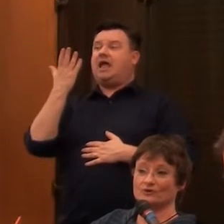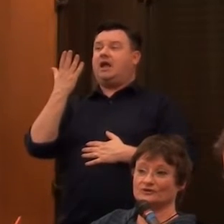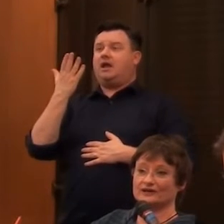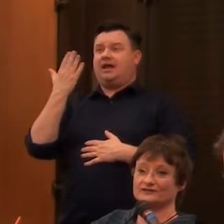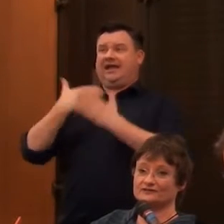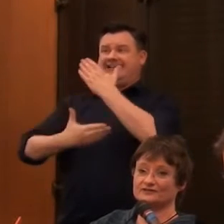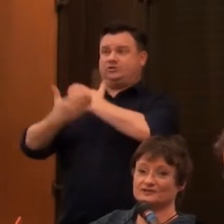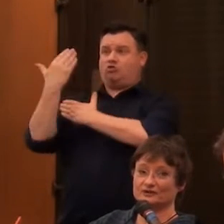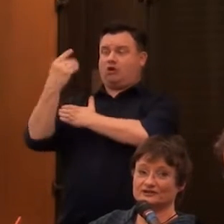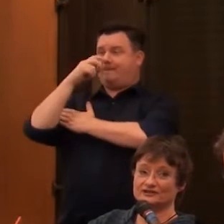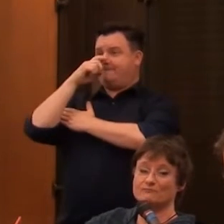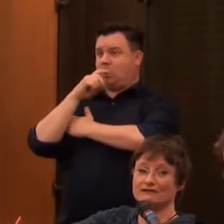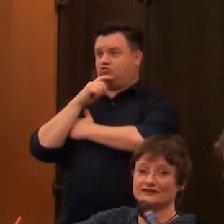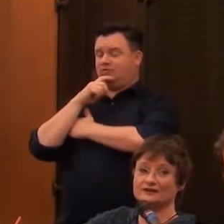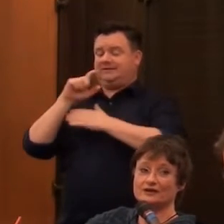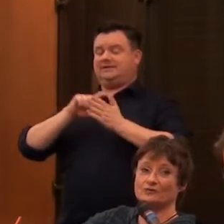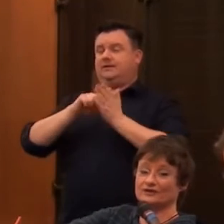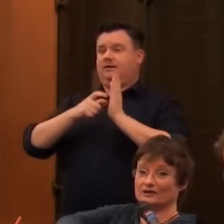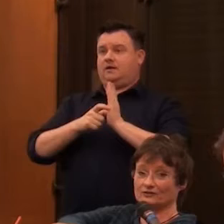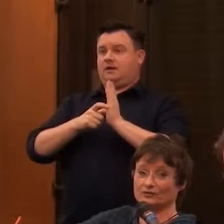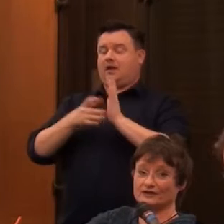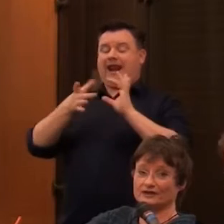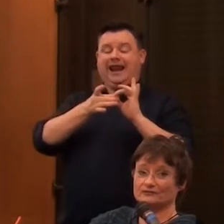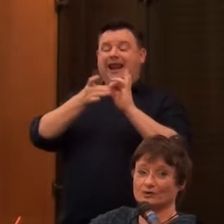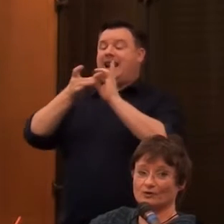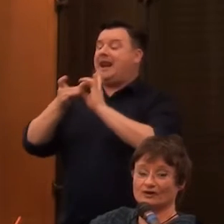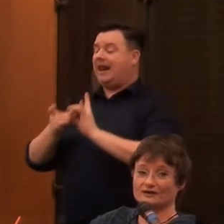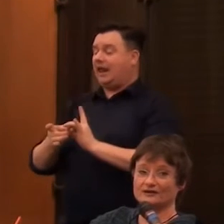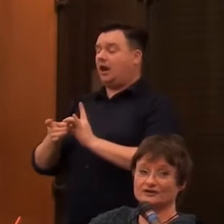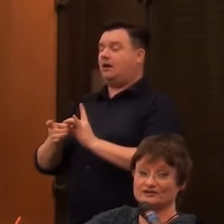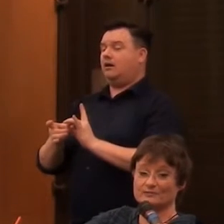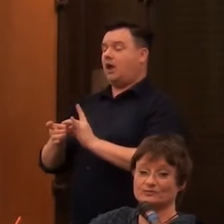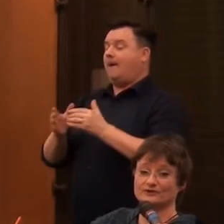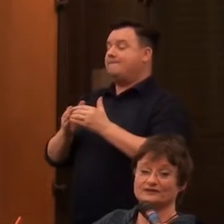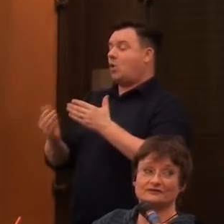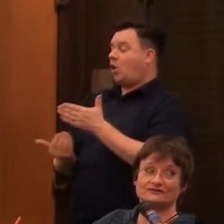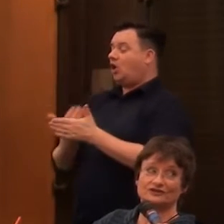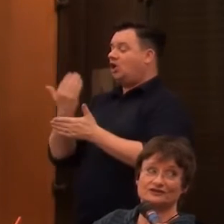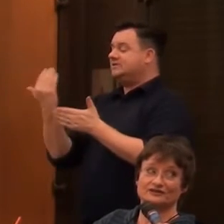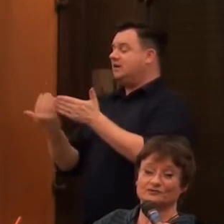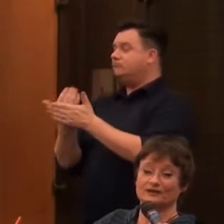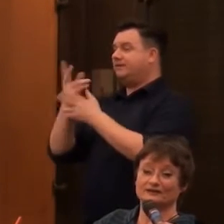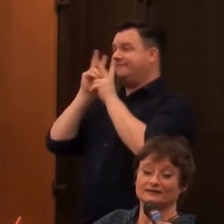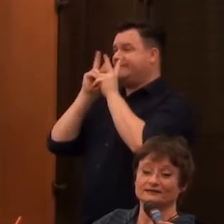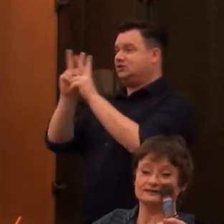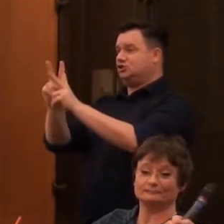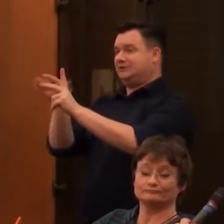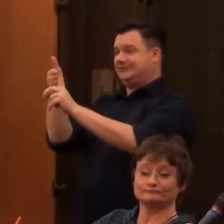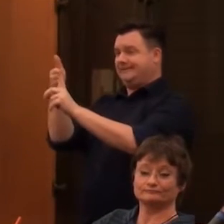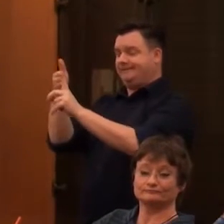portraits of disability married with a more contemporary vision as well.